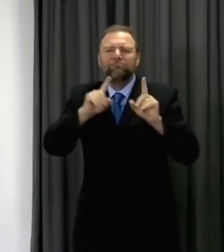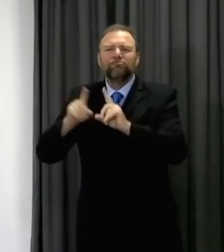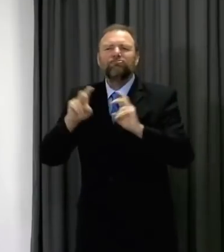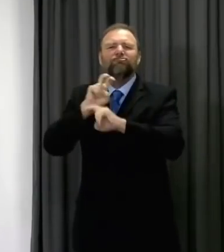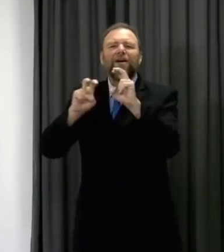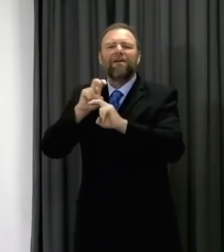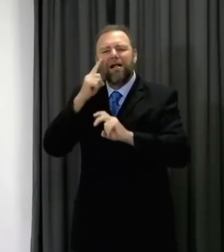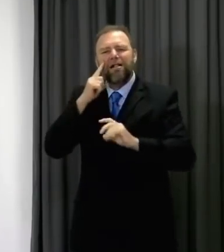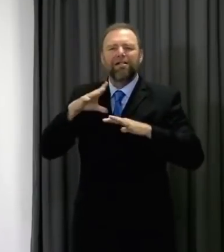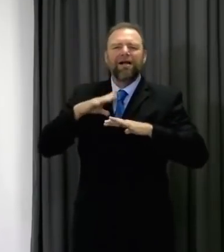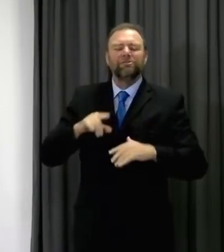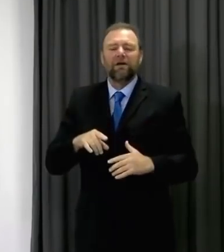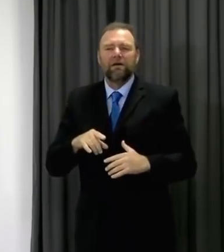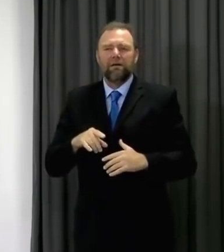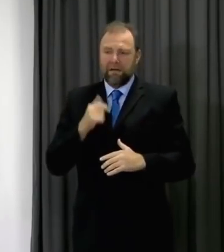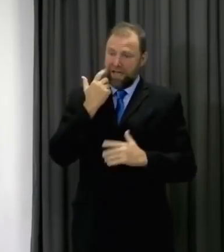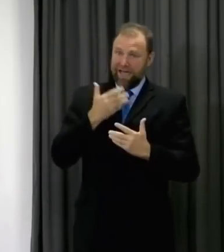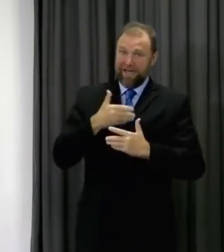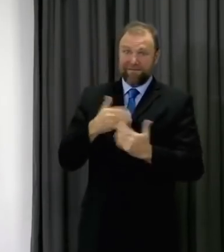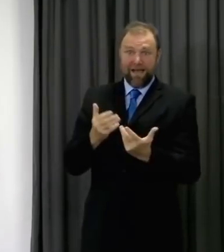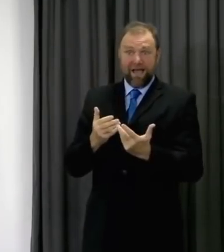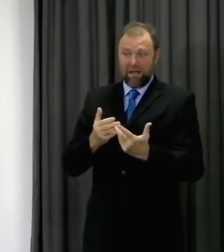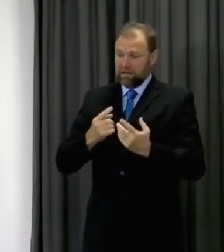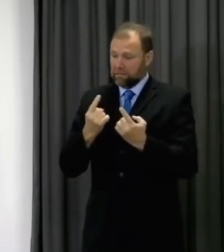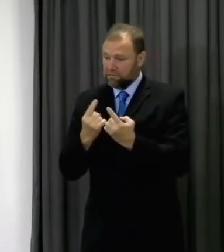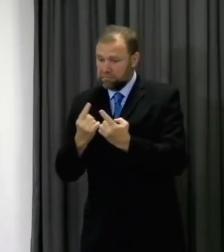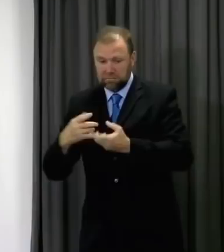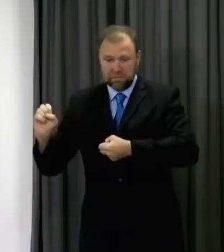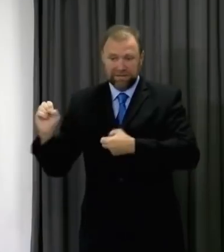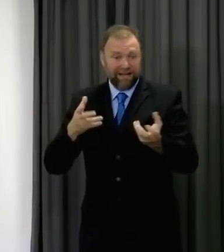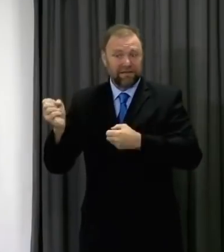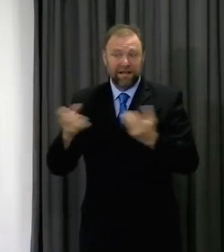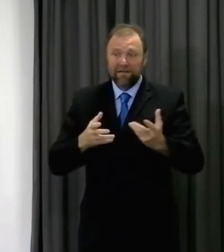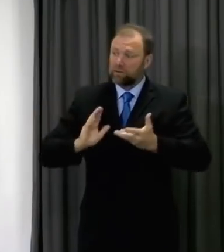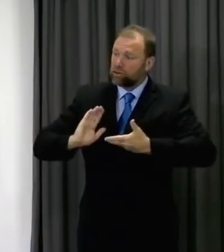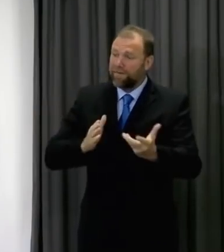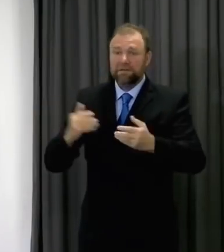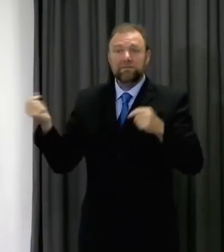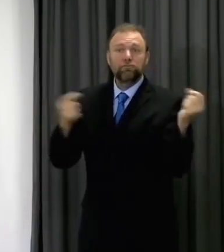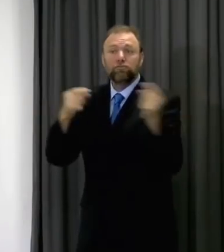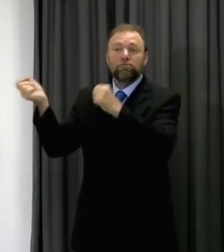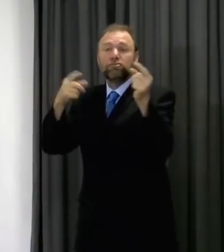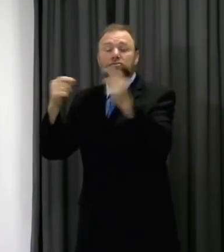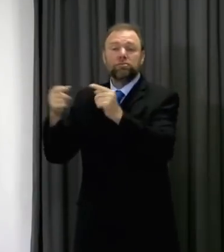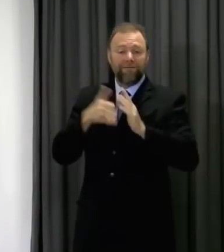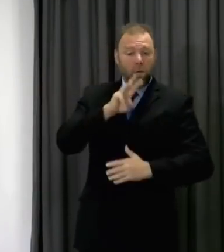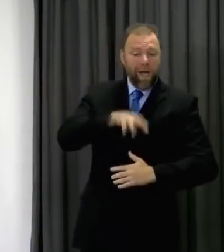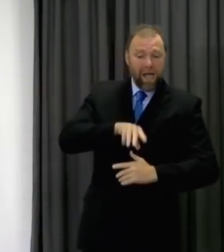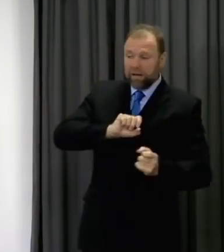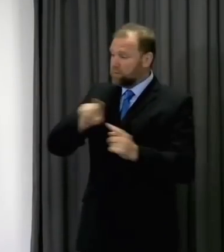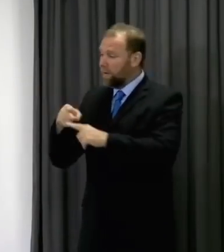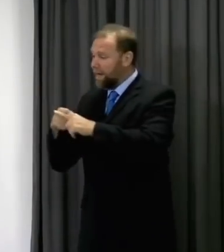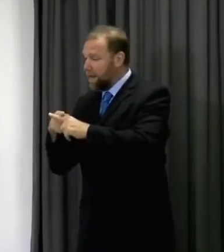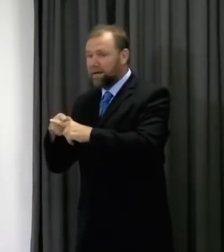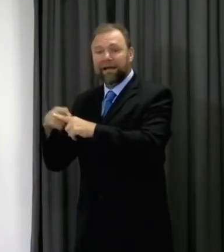And every day, a huge volume of goods and services flow through Wales to England and